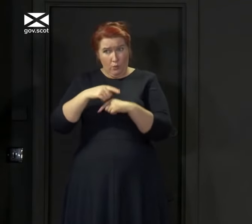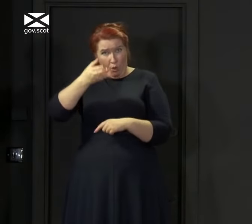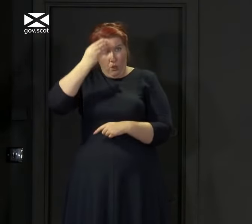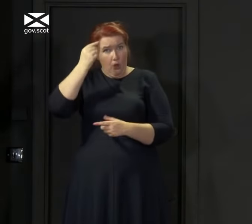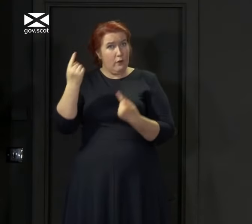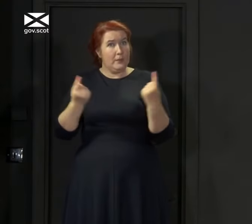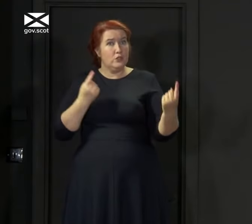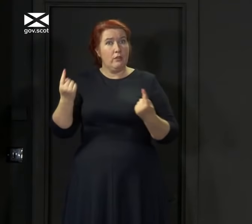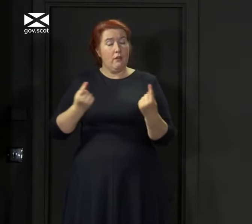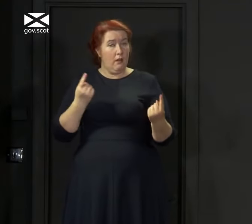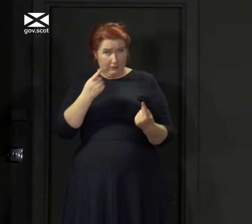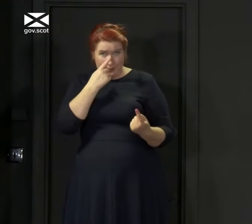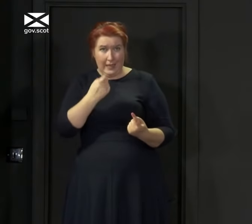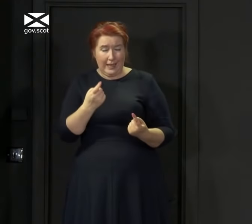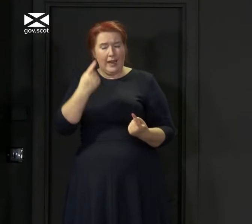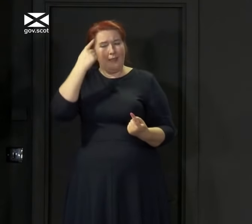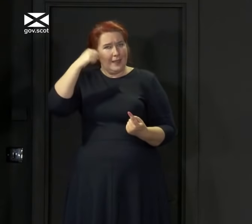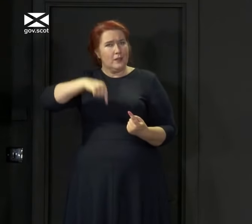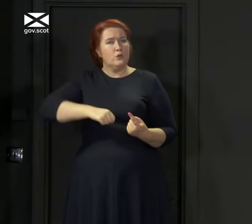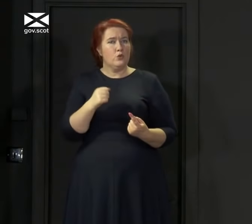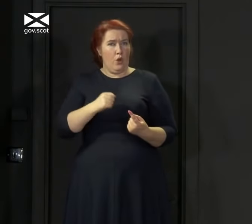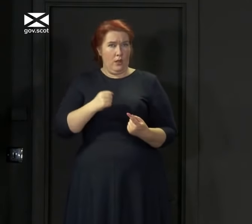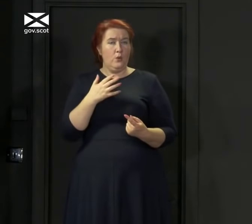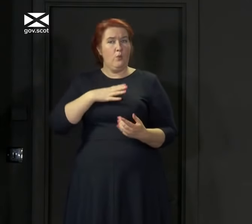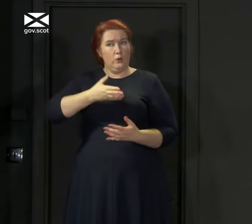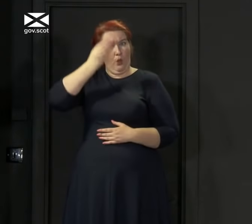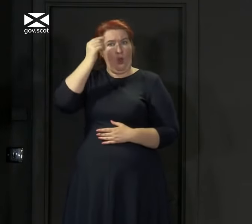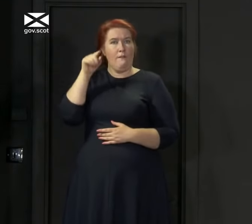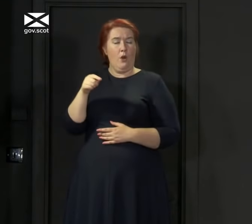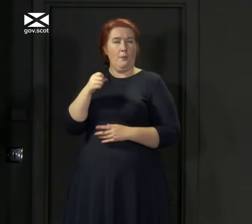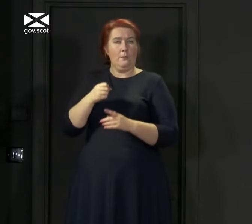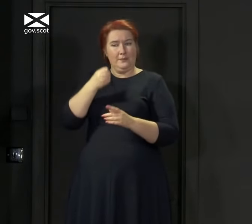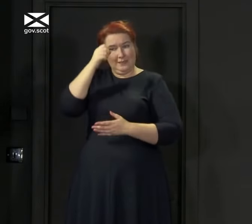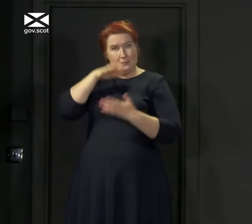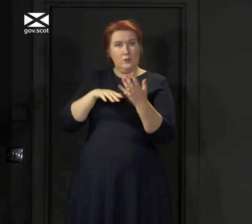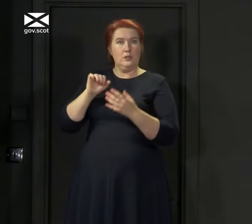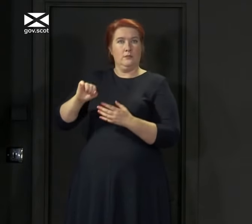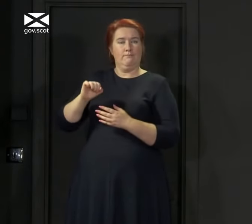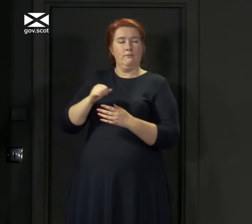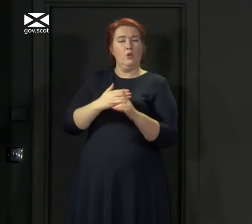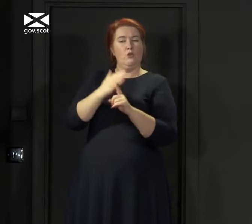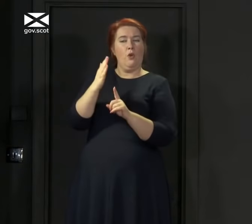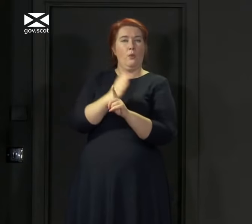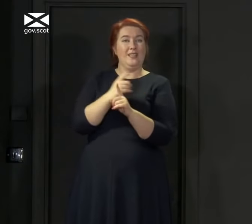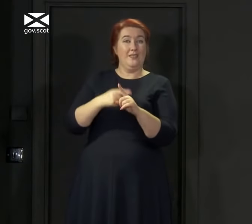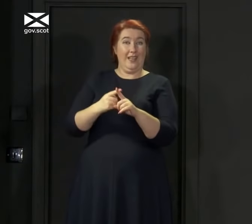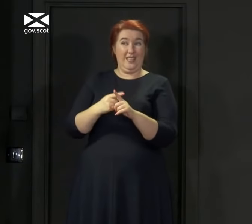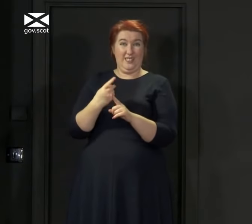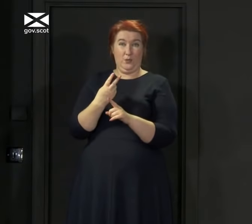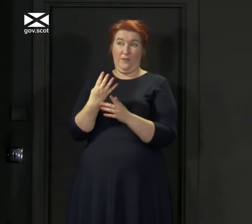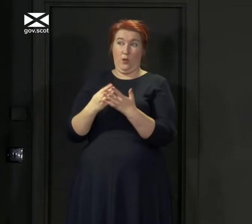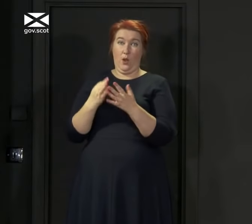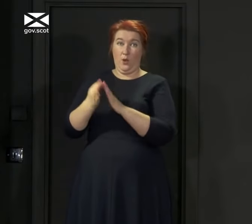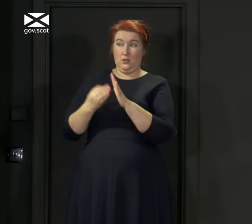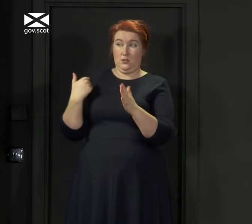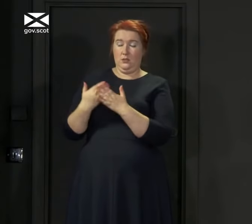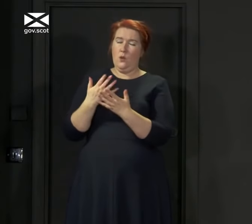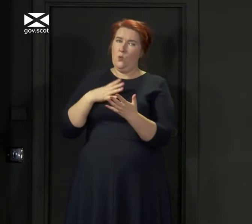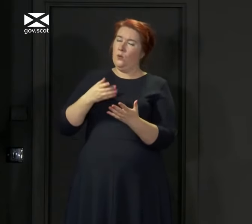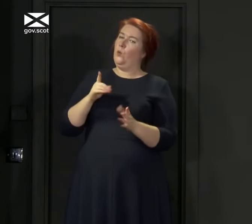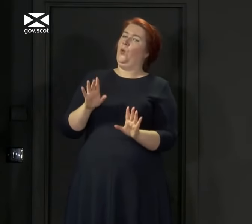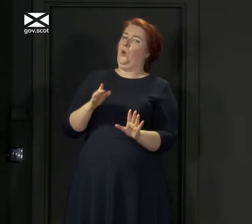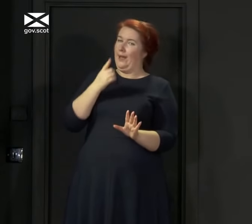this. I think we will, in Scotland, want to learn from the experience in the northwest of England over the last 24 hours to see if we can